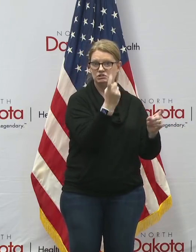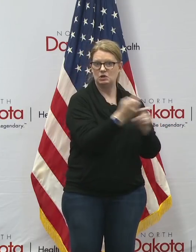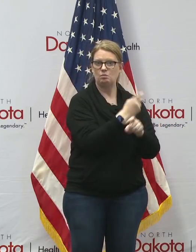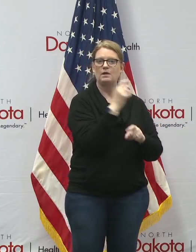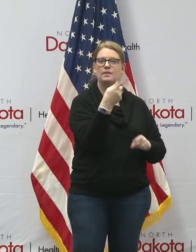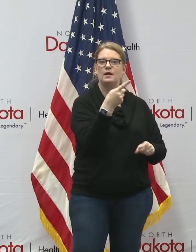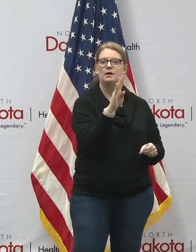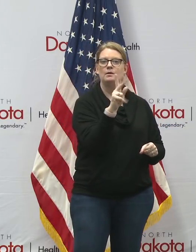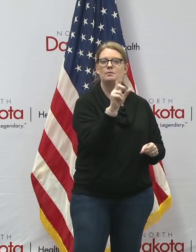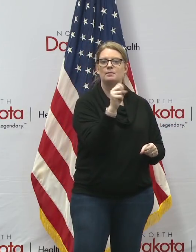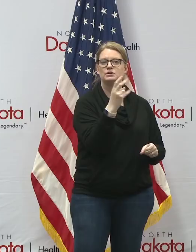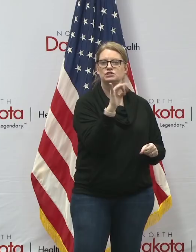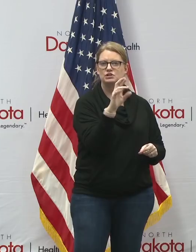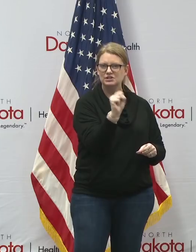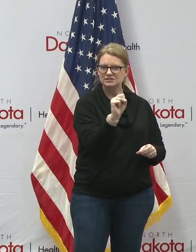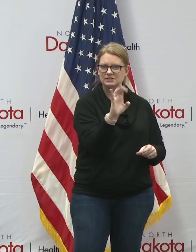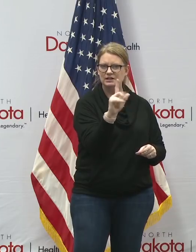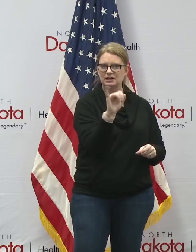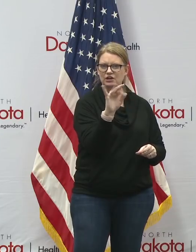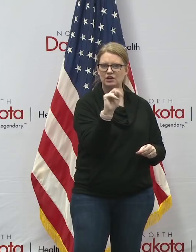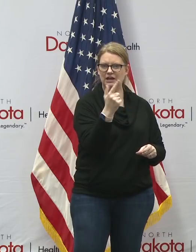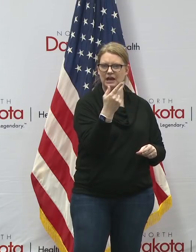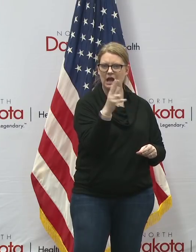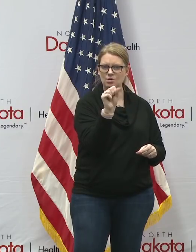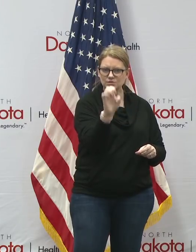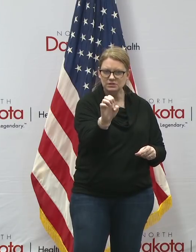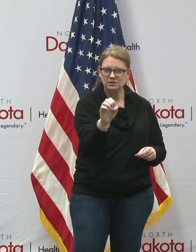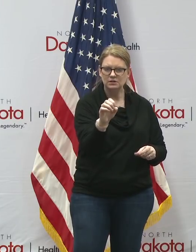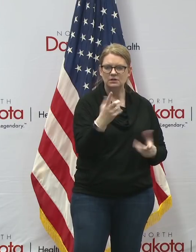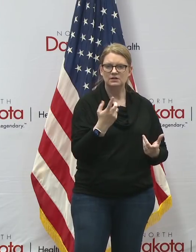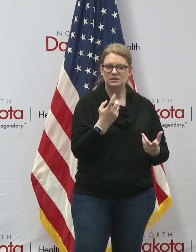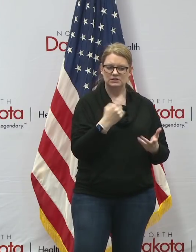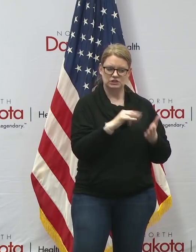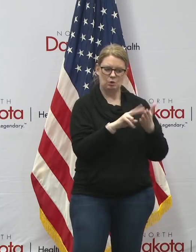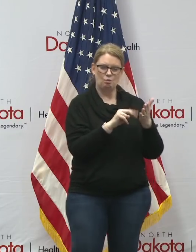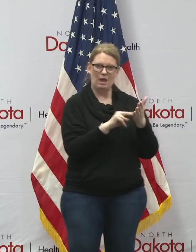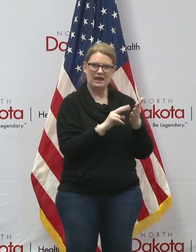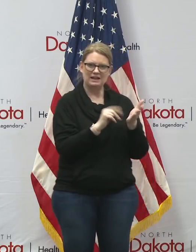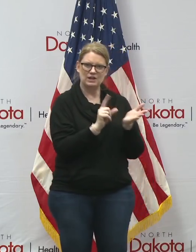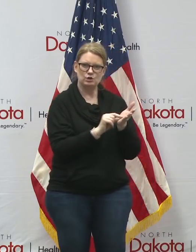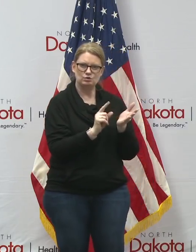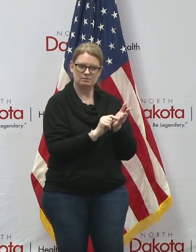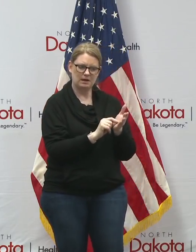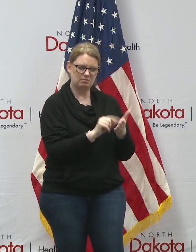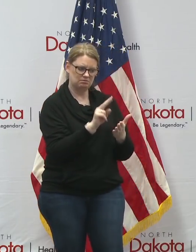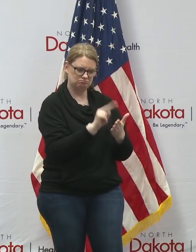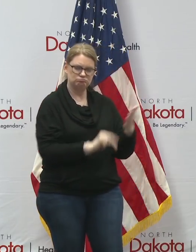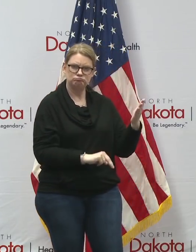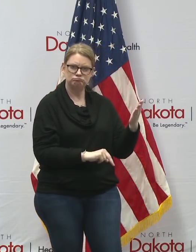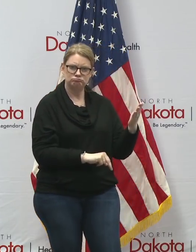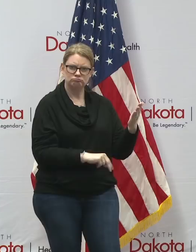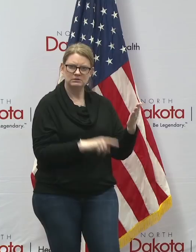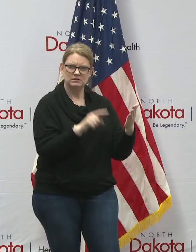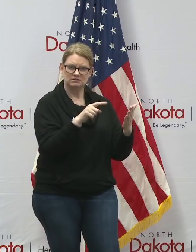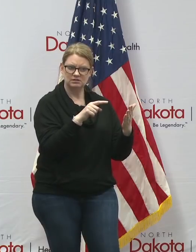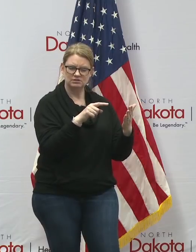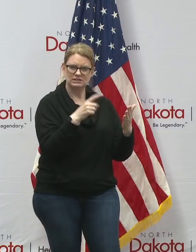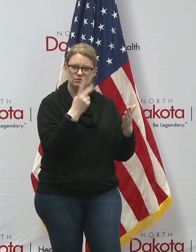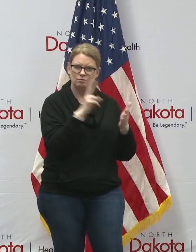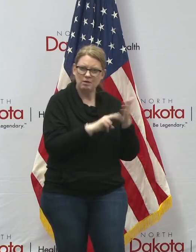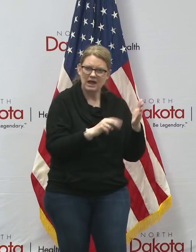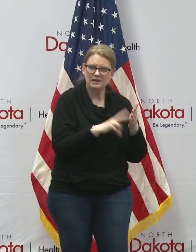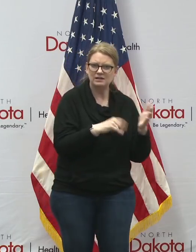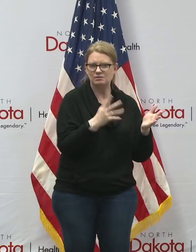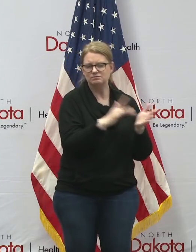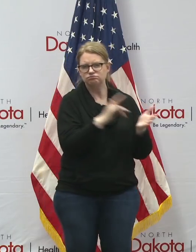publisher's clearinghouse she read in the newspaper the story that we put out saying that these were scams she